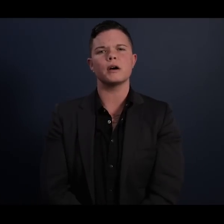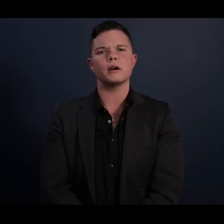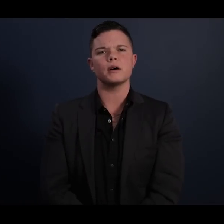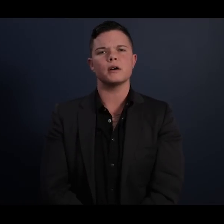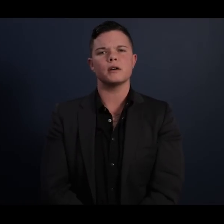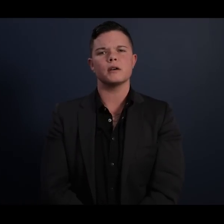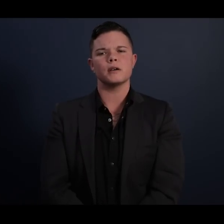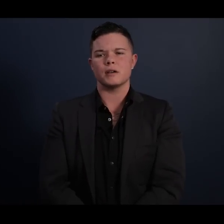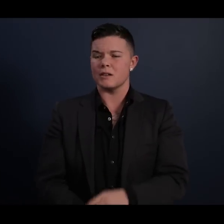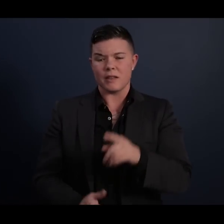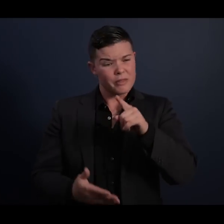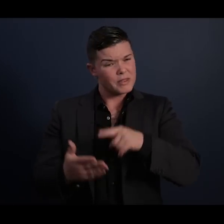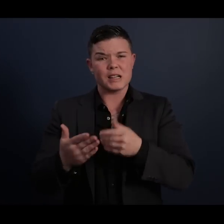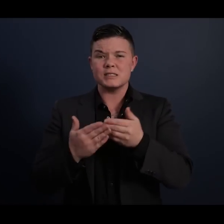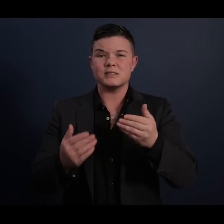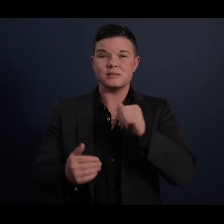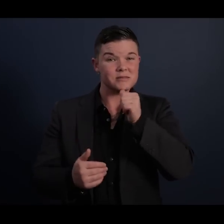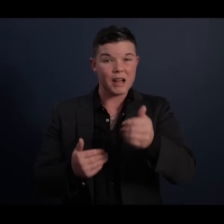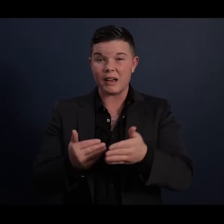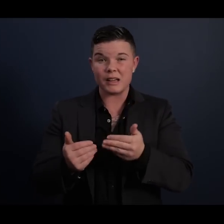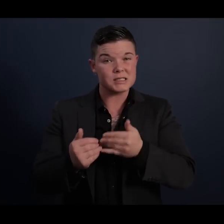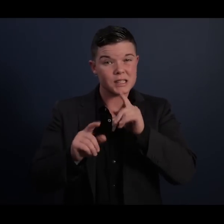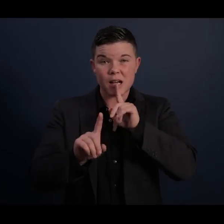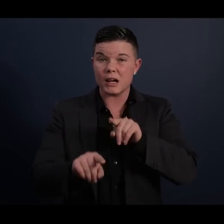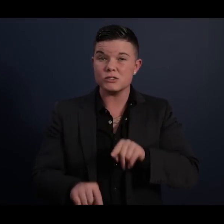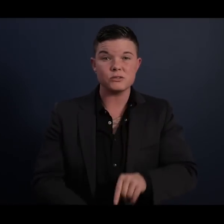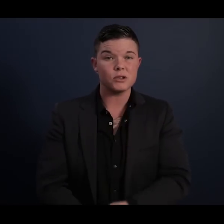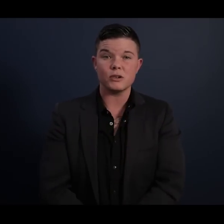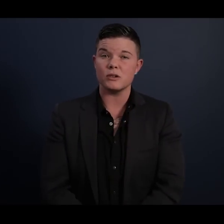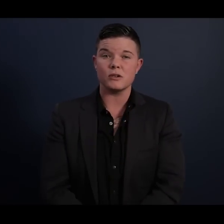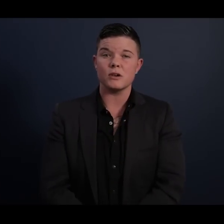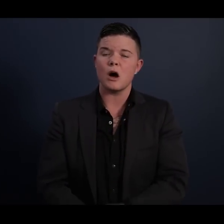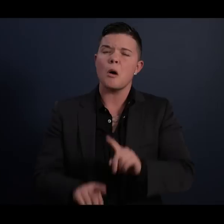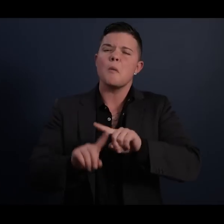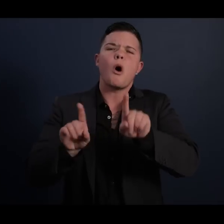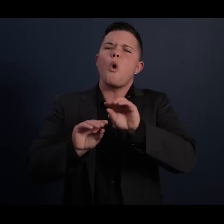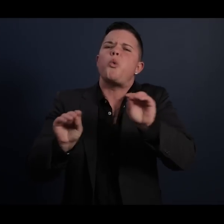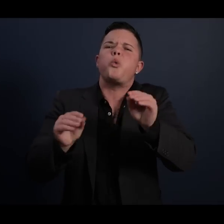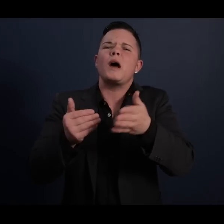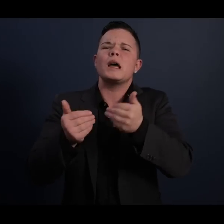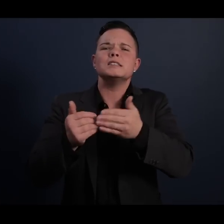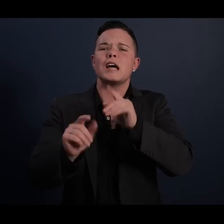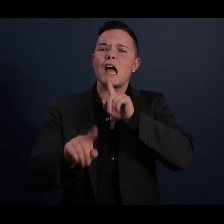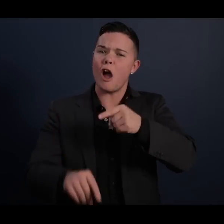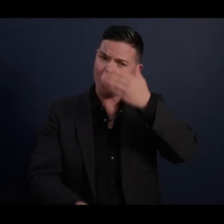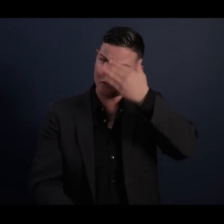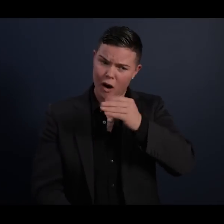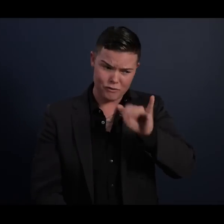things do not have easy answers. But there were no easy answers in front of that child